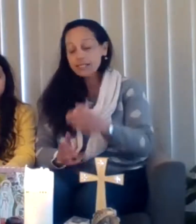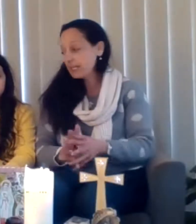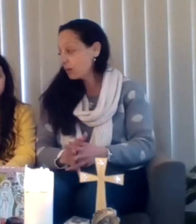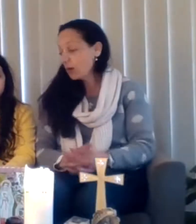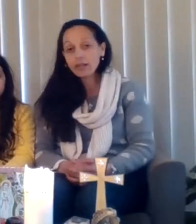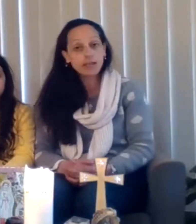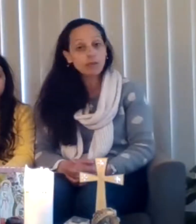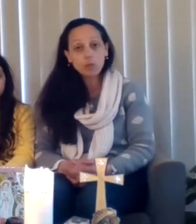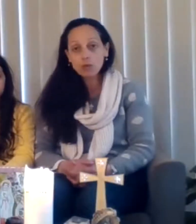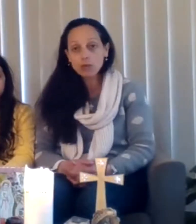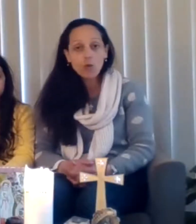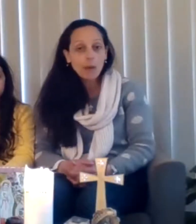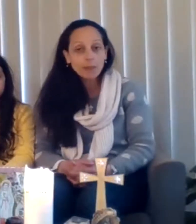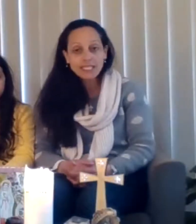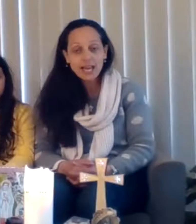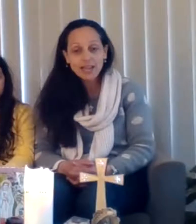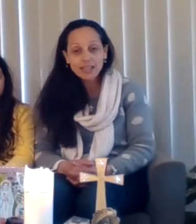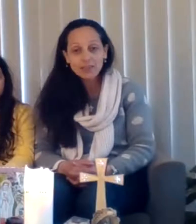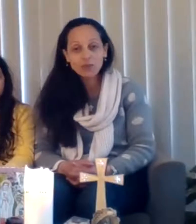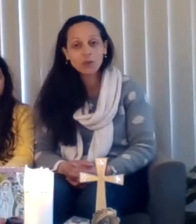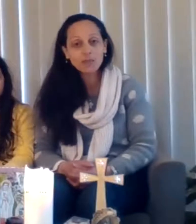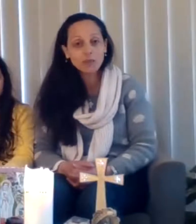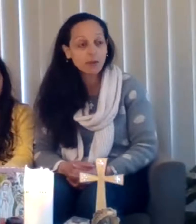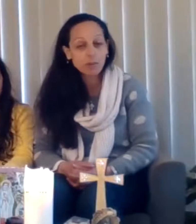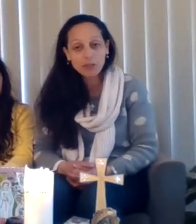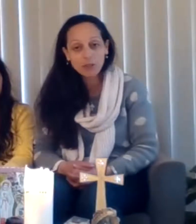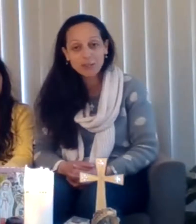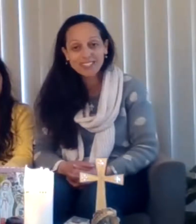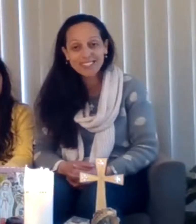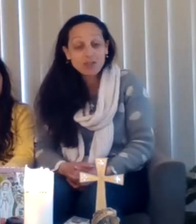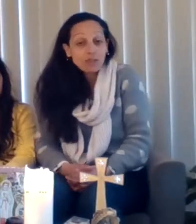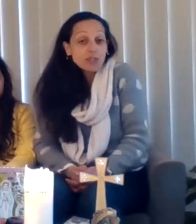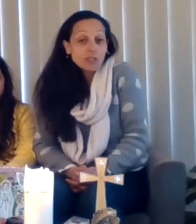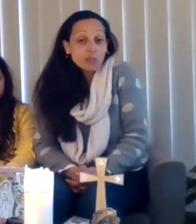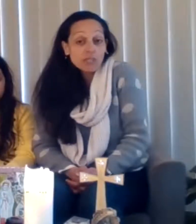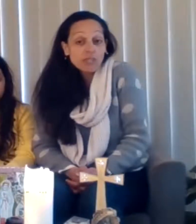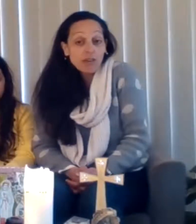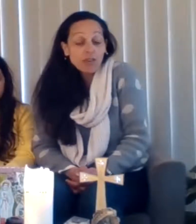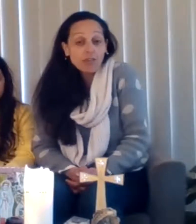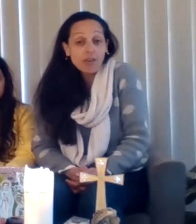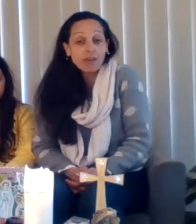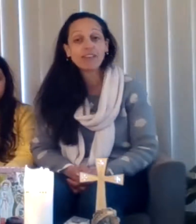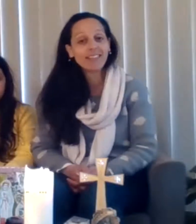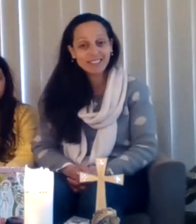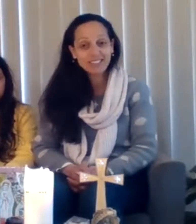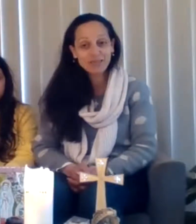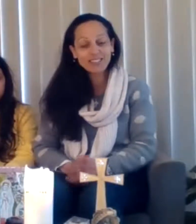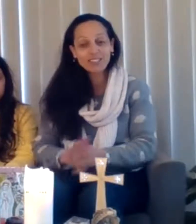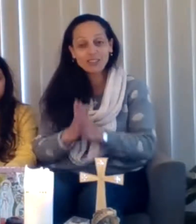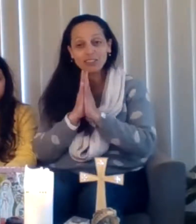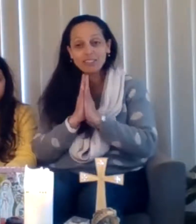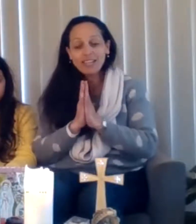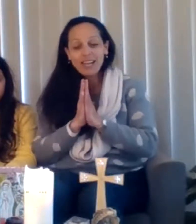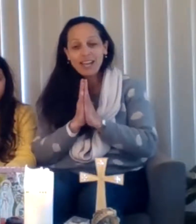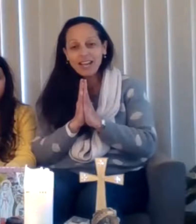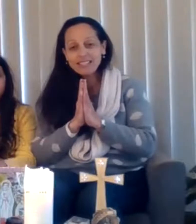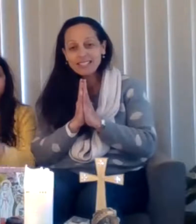let's sit quietly if you want to call mum and daddy, if you want to bring your brother or your sister, if you just want to sit on your own, that's fine too. Hands